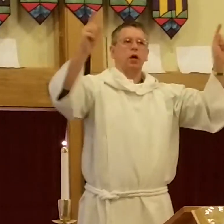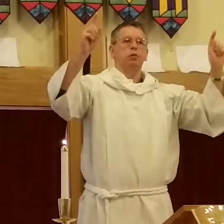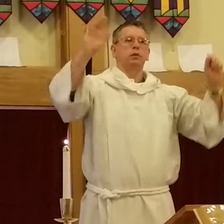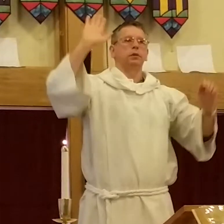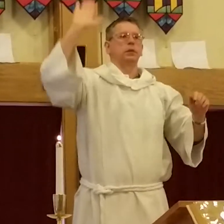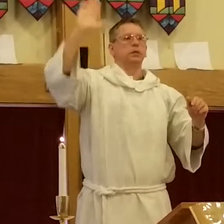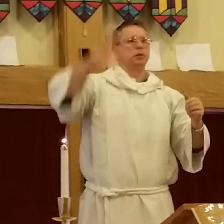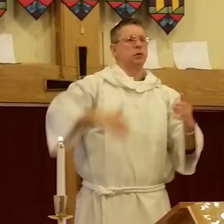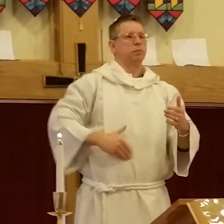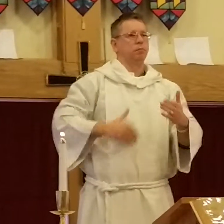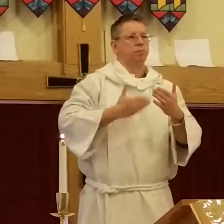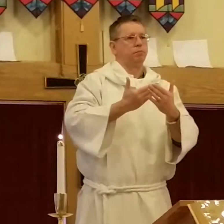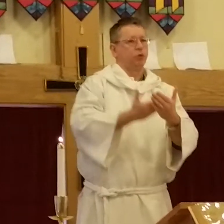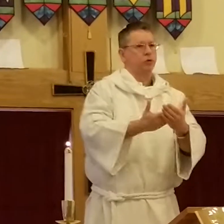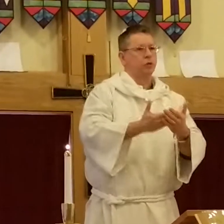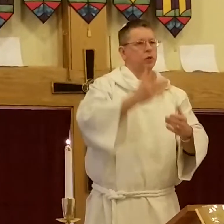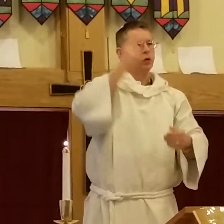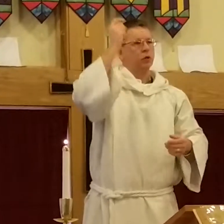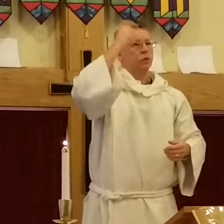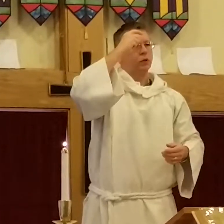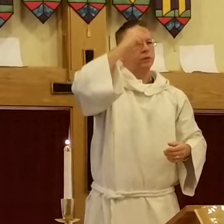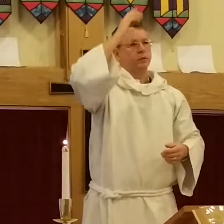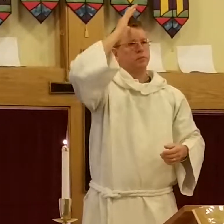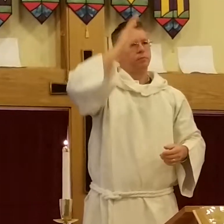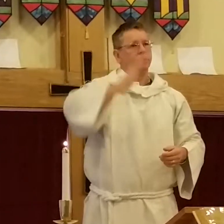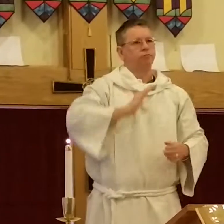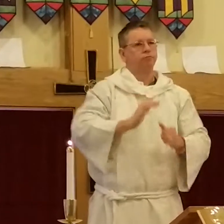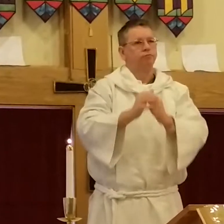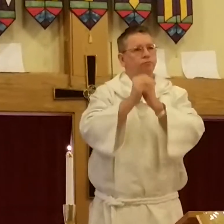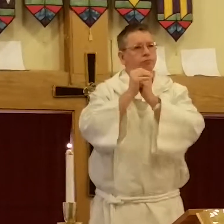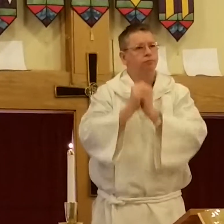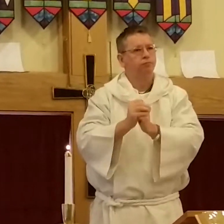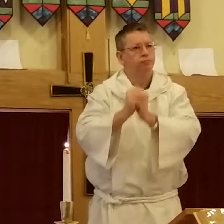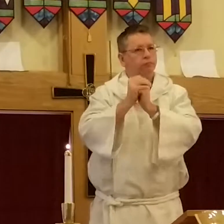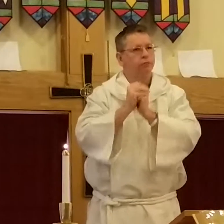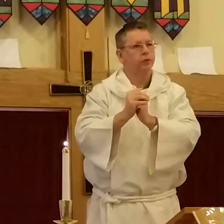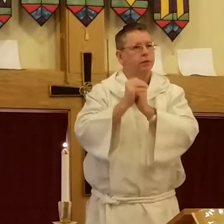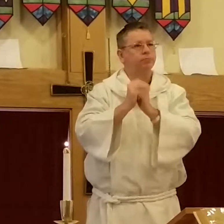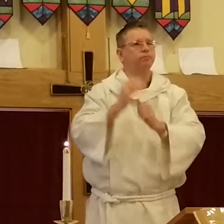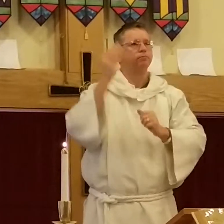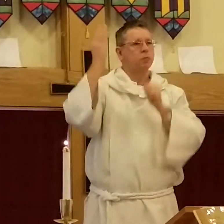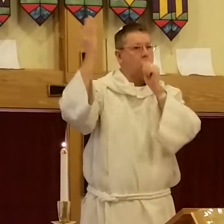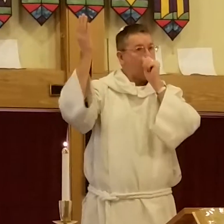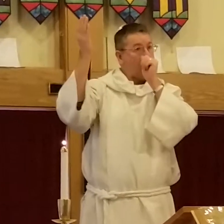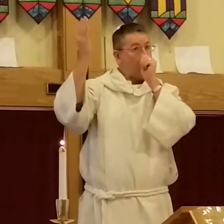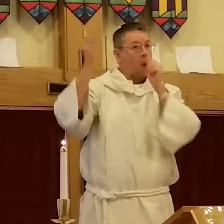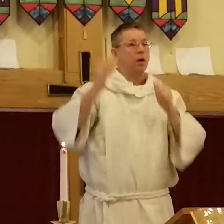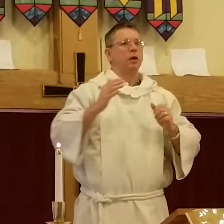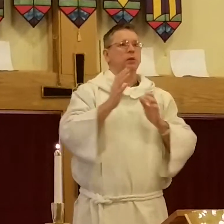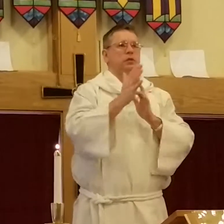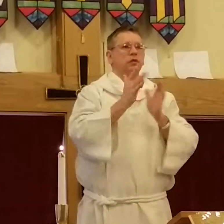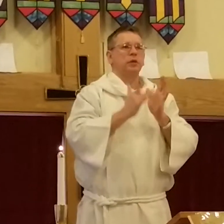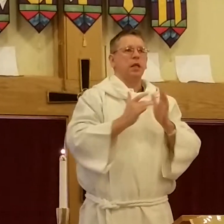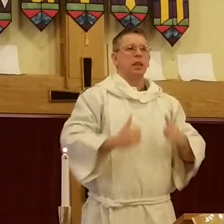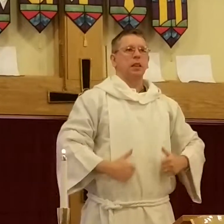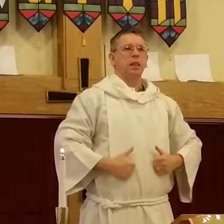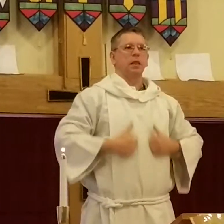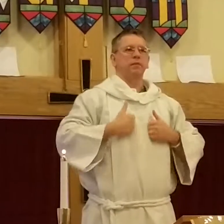announced His birth. The wise men worshipped Him. Jesus lived